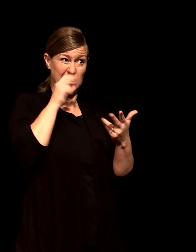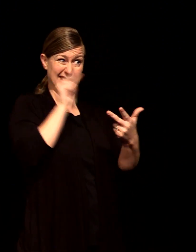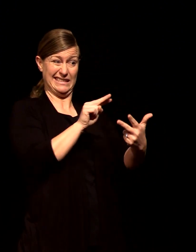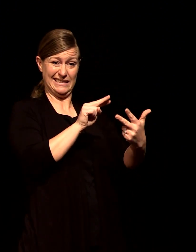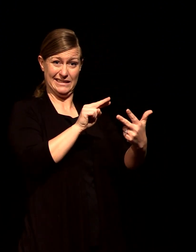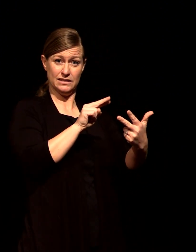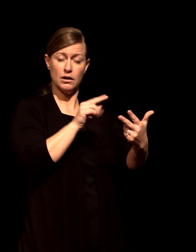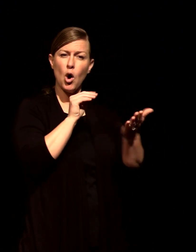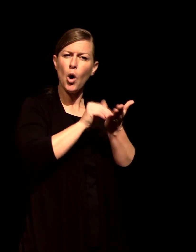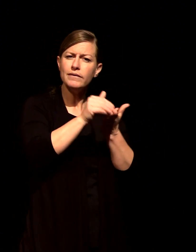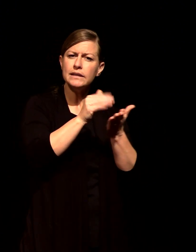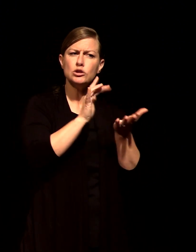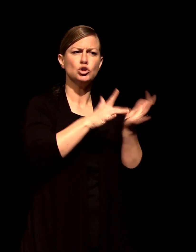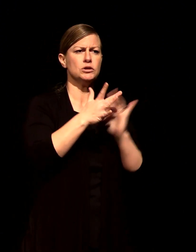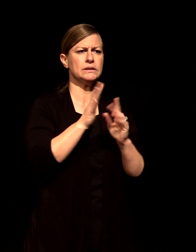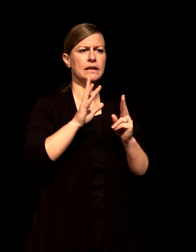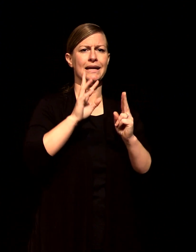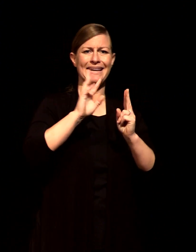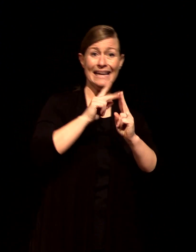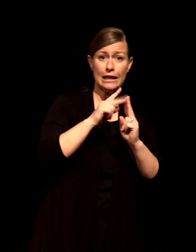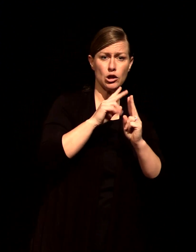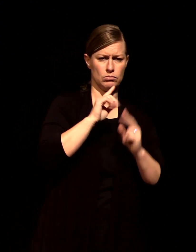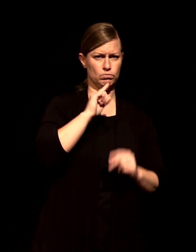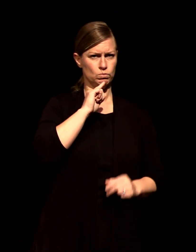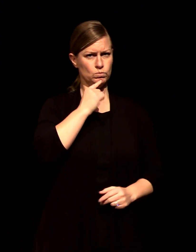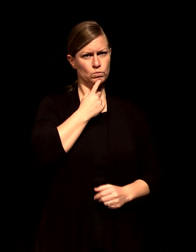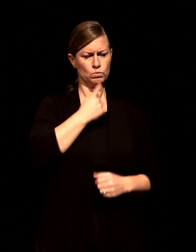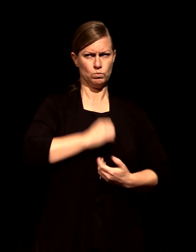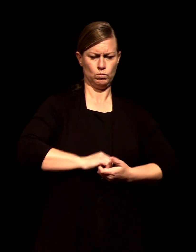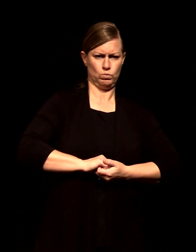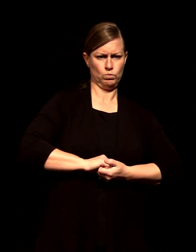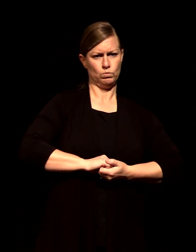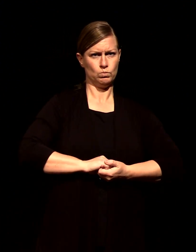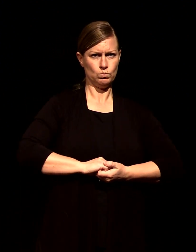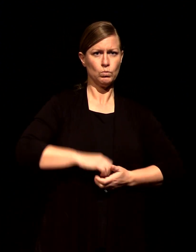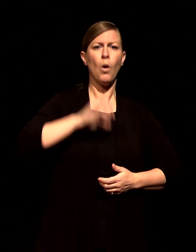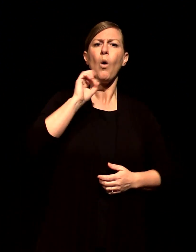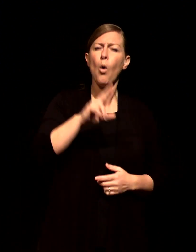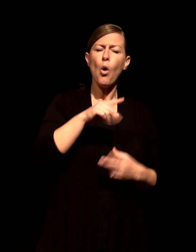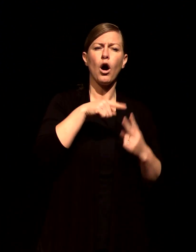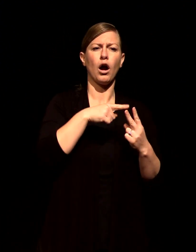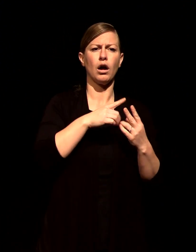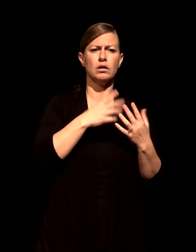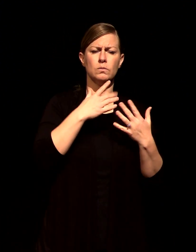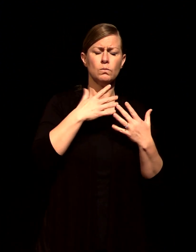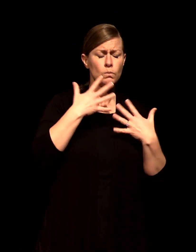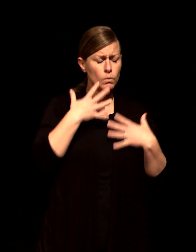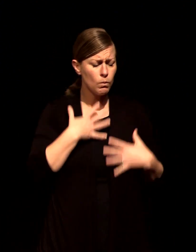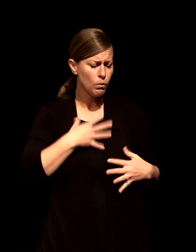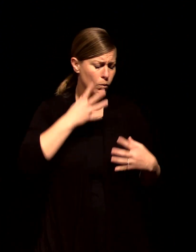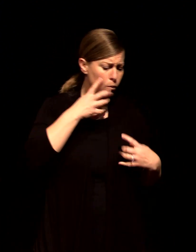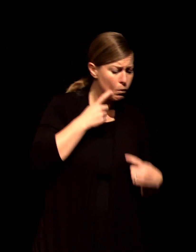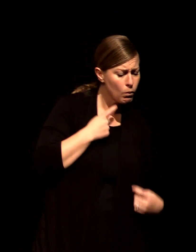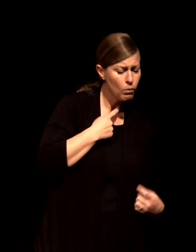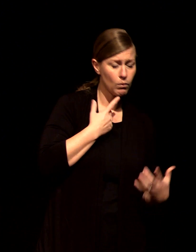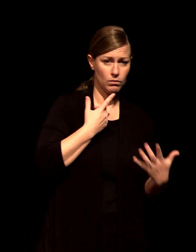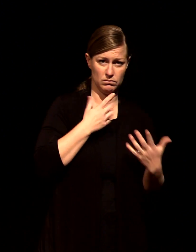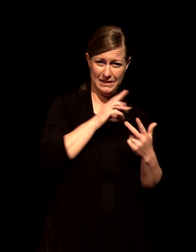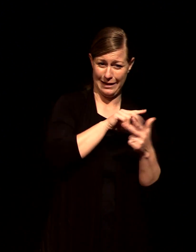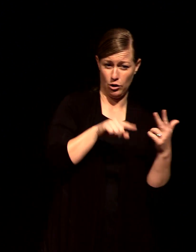serious or sorrowful but not really joyful now this kind of image